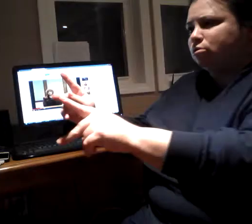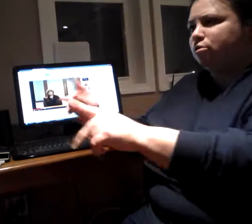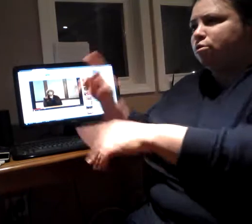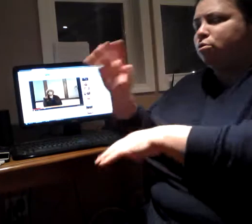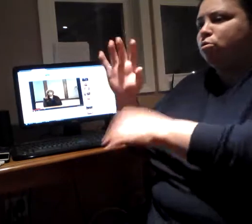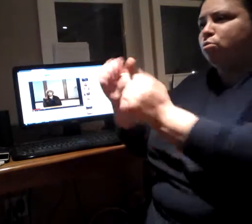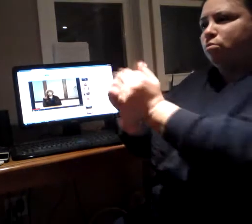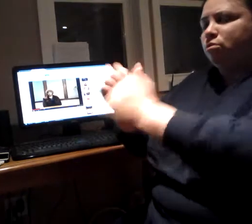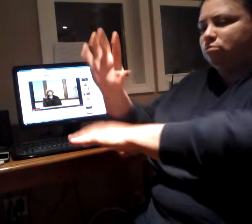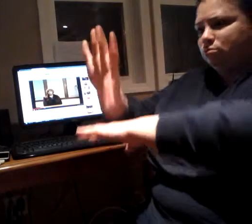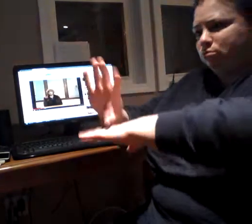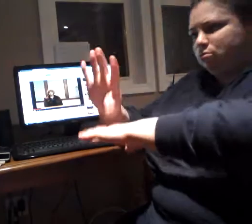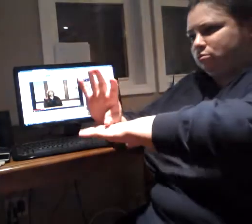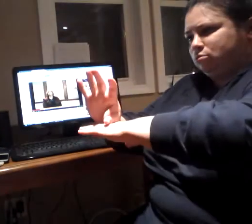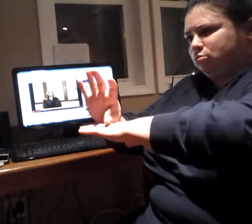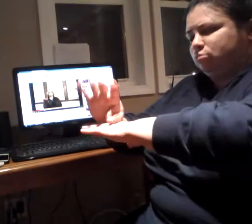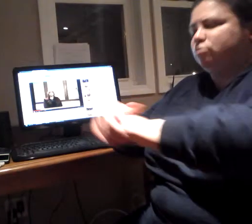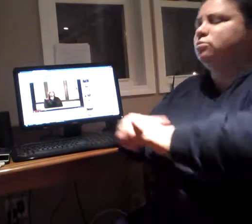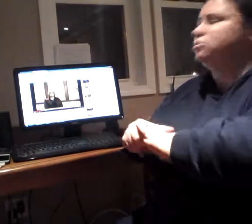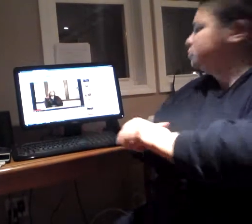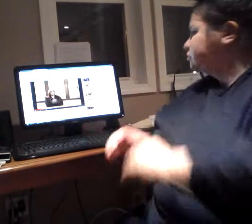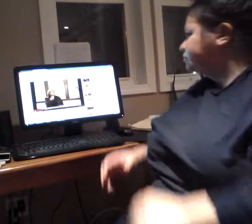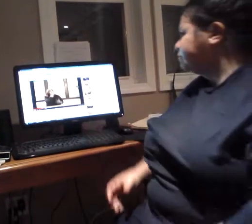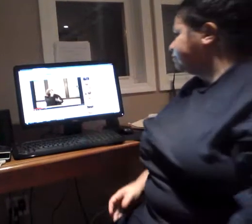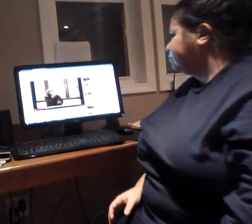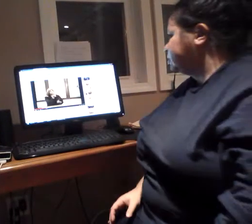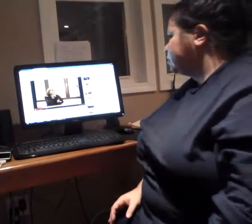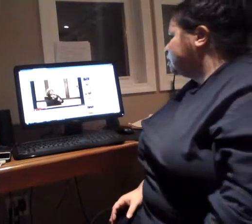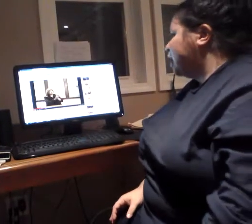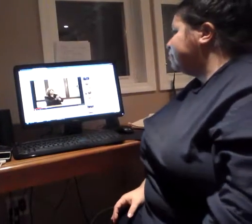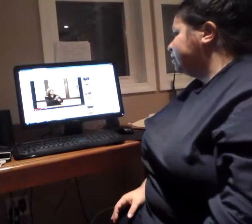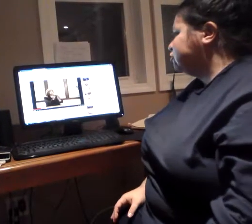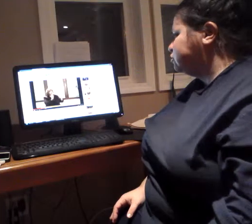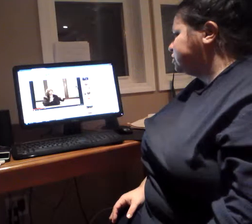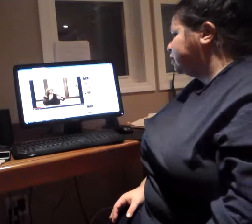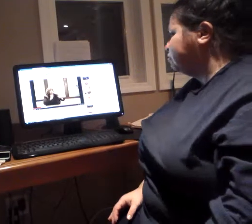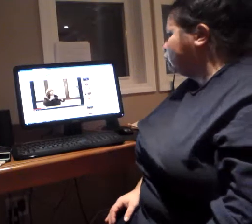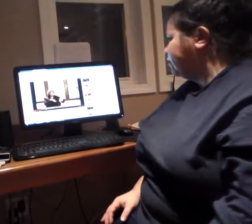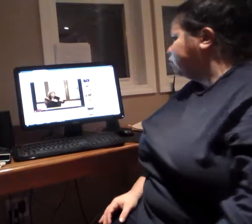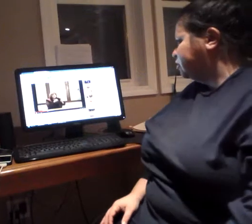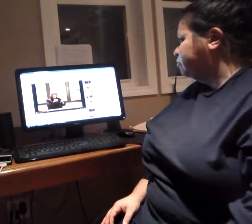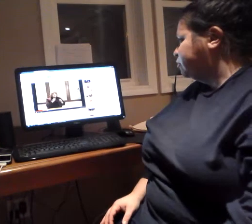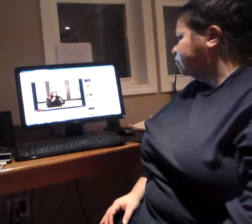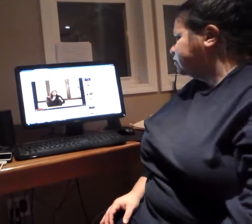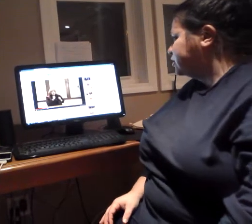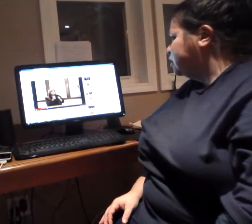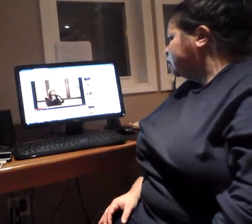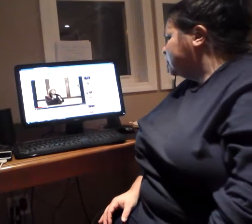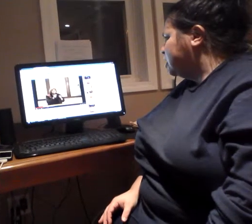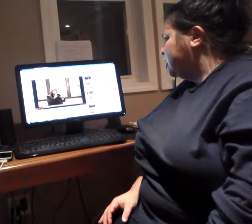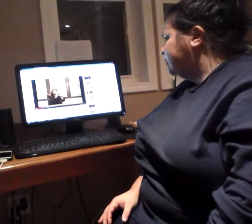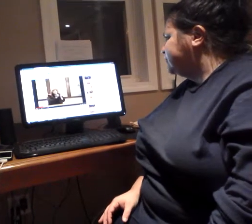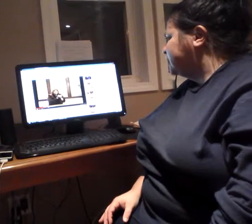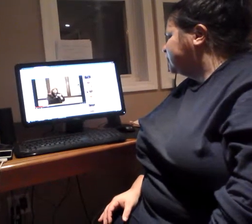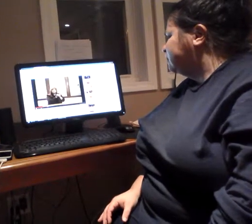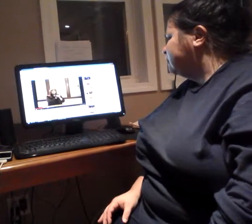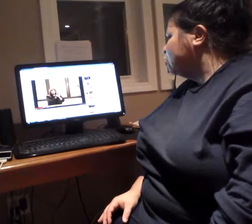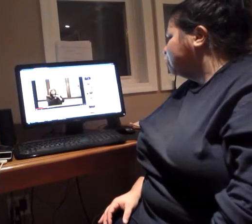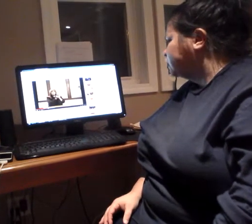I'm interested and motivated with computers I've taken a workshop